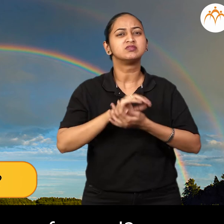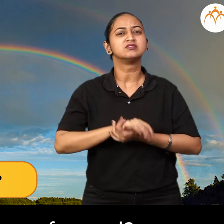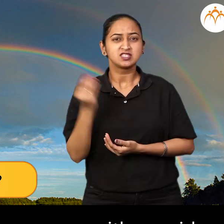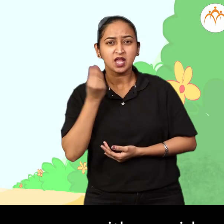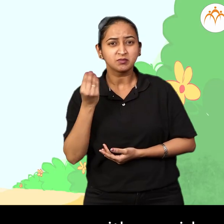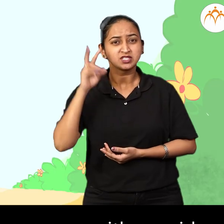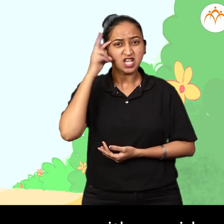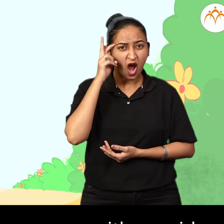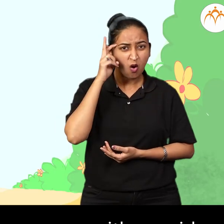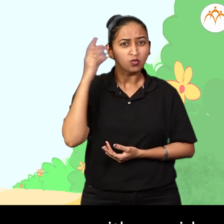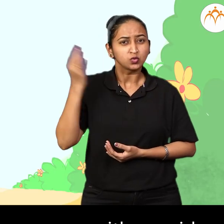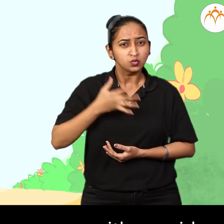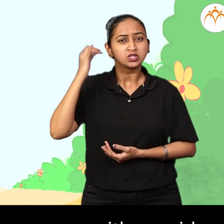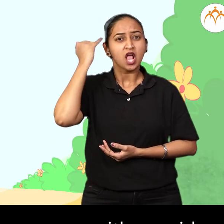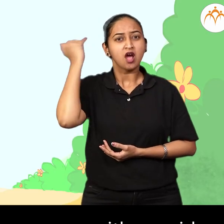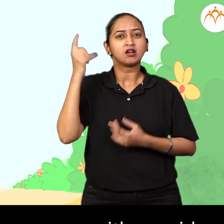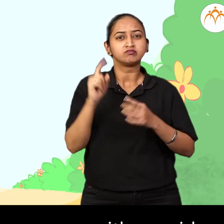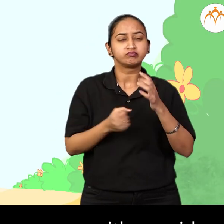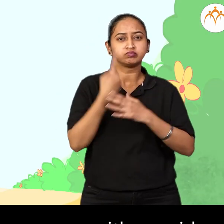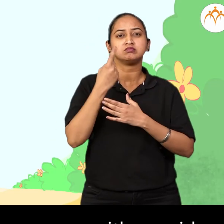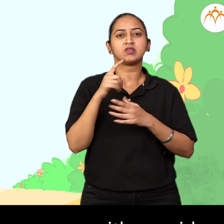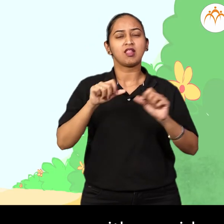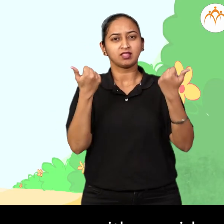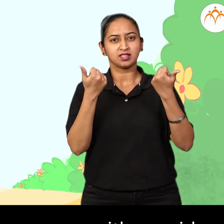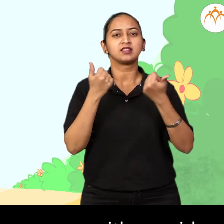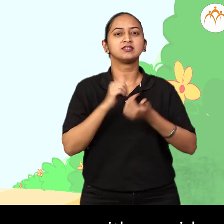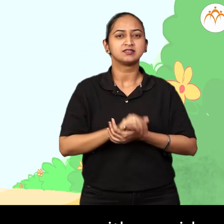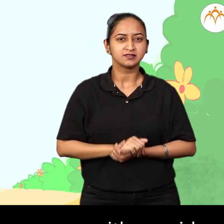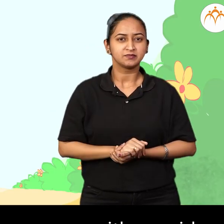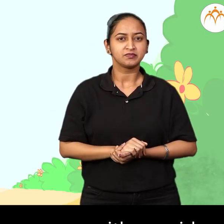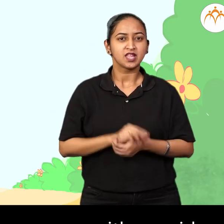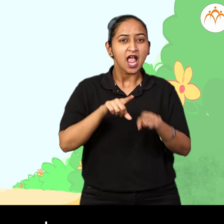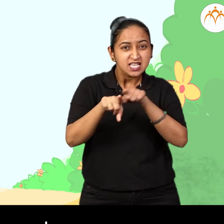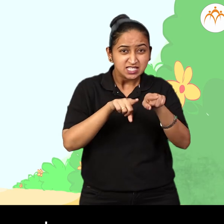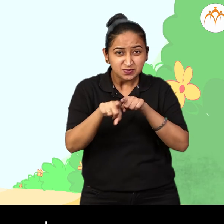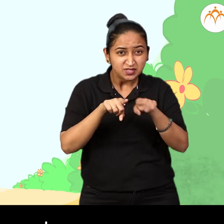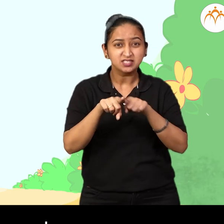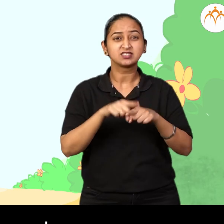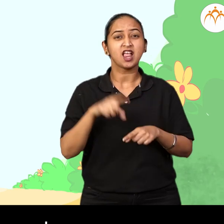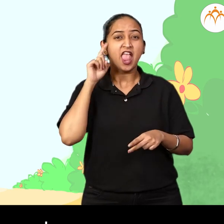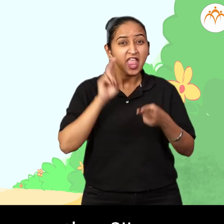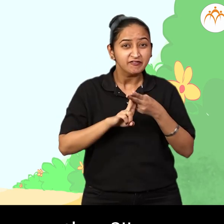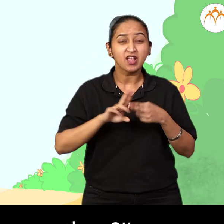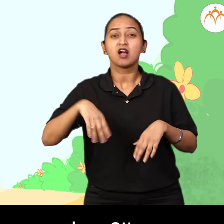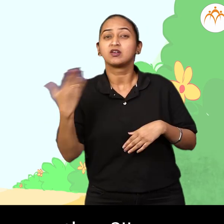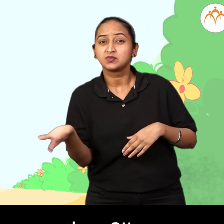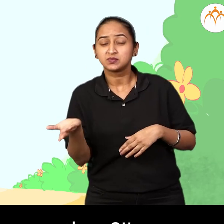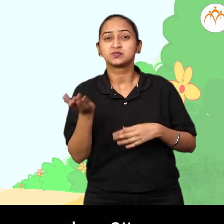Some questions help us to come up with new ideas. For example, what will happen then?